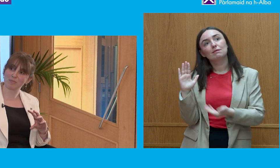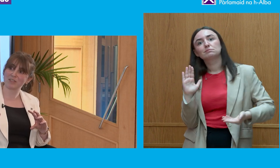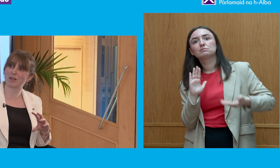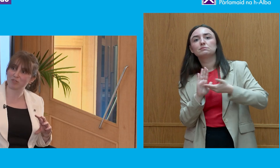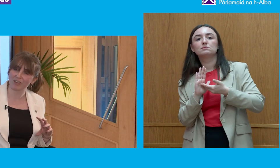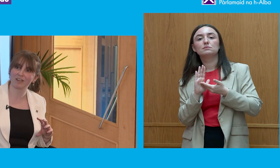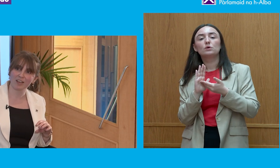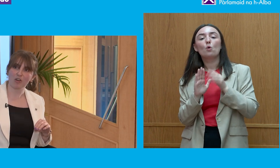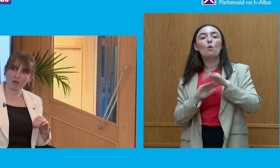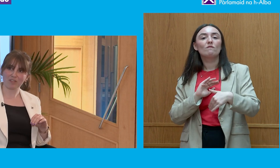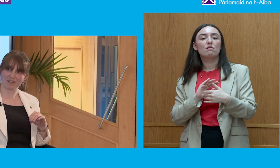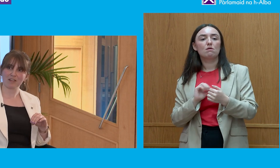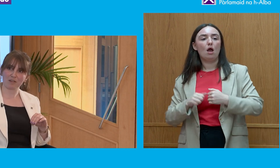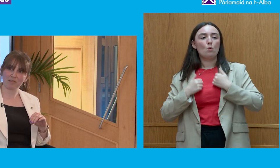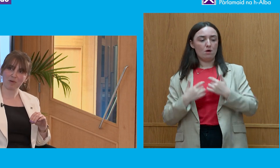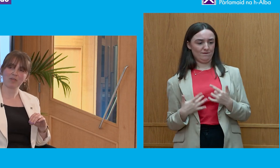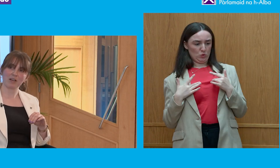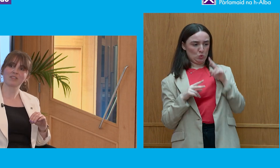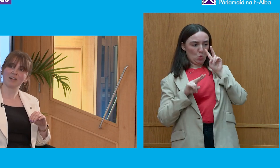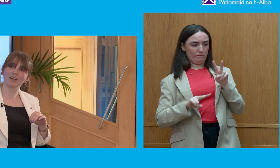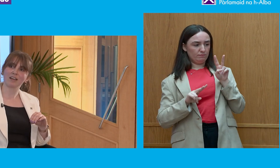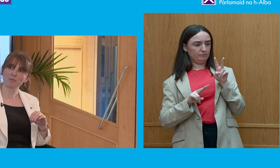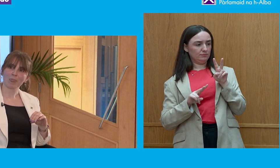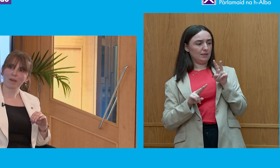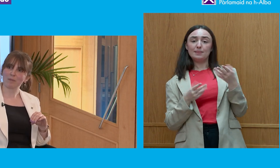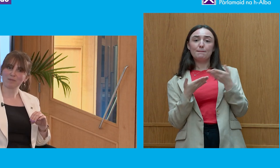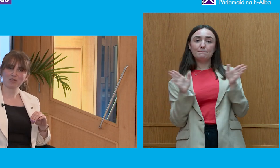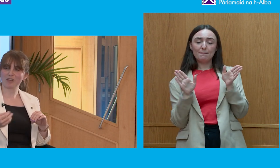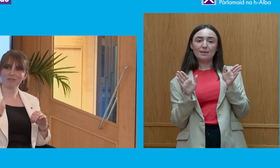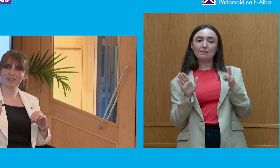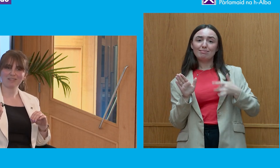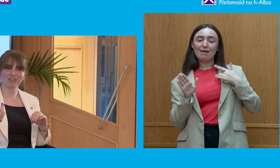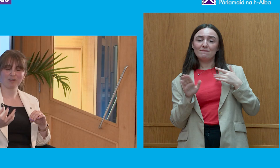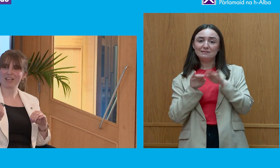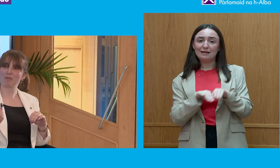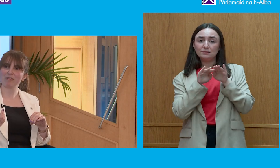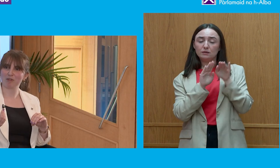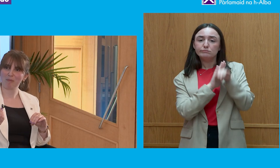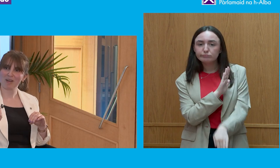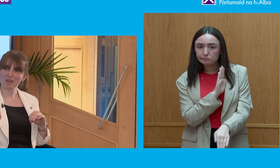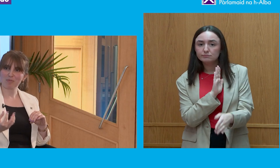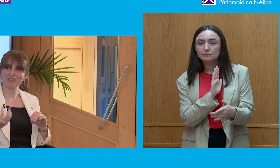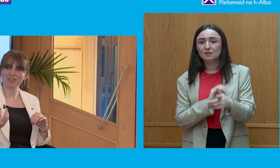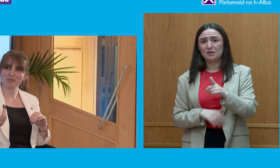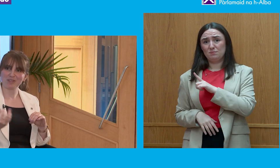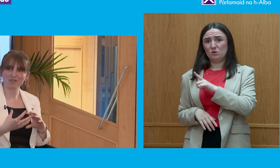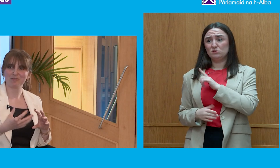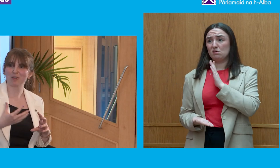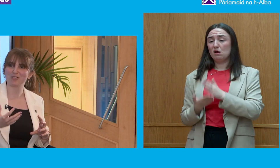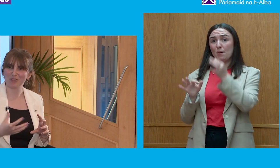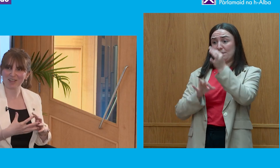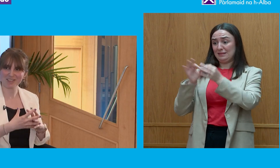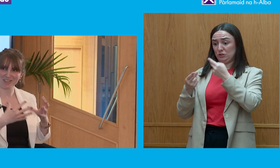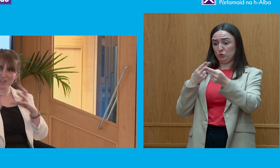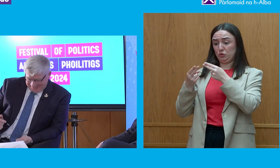about the perception of the standards of public life declining because you can't really get away from political news even